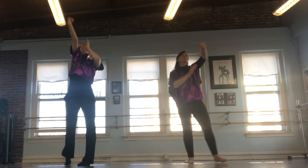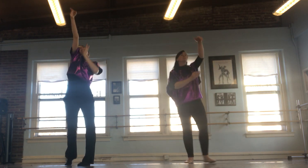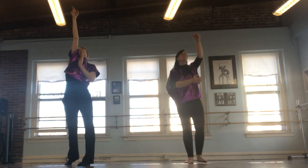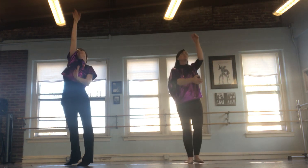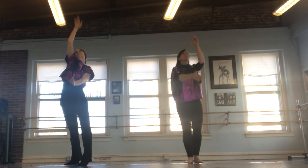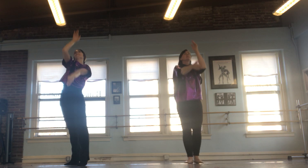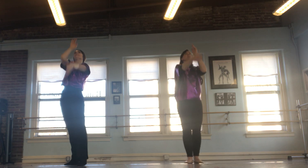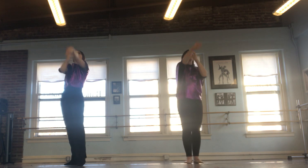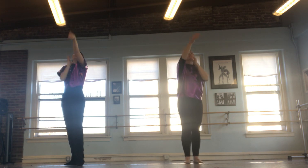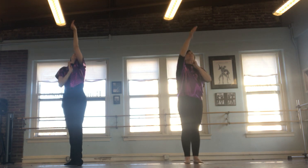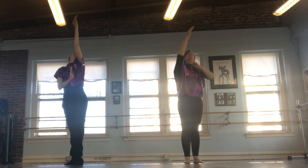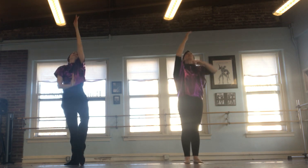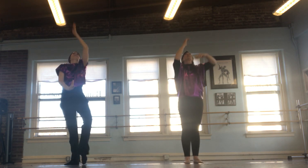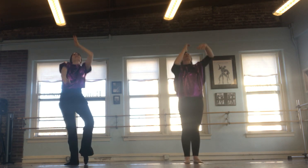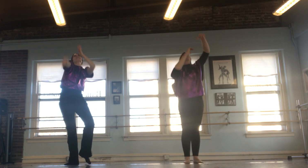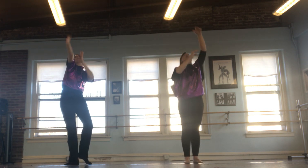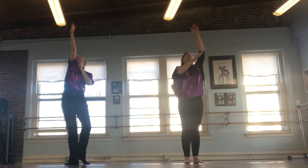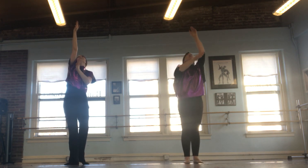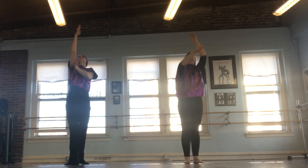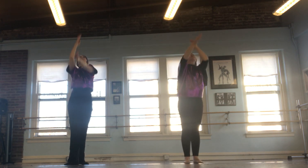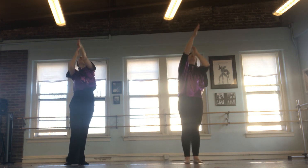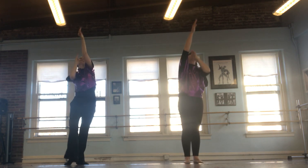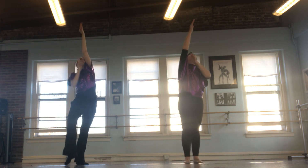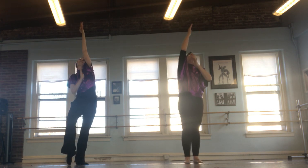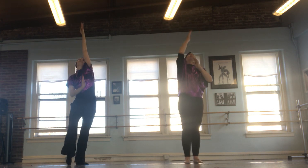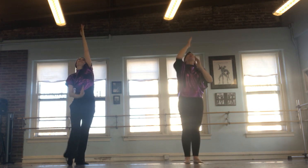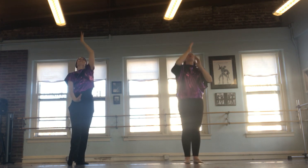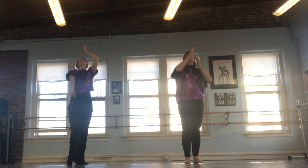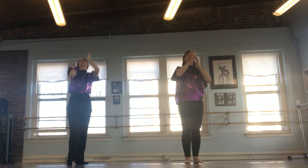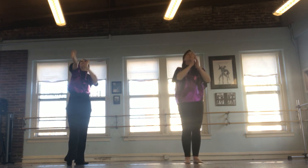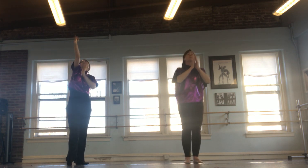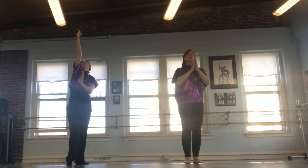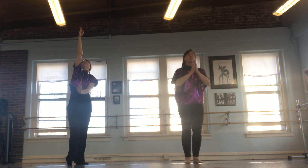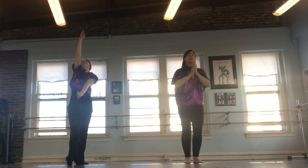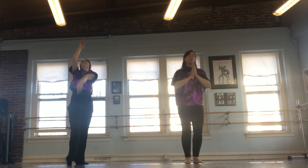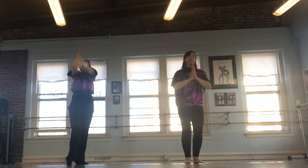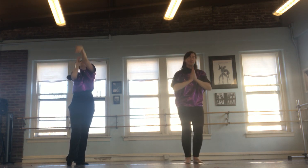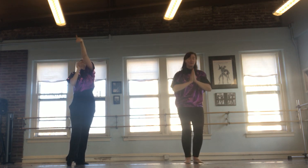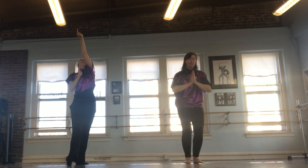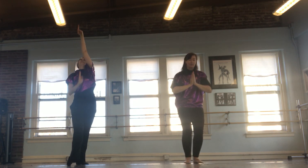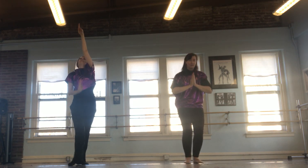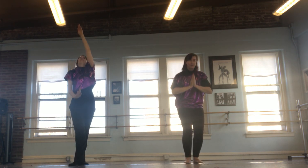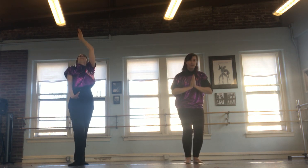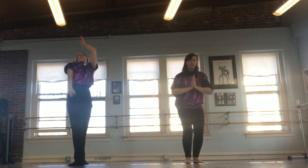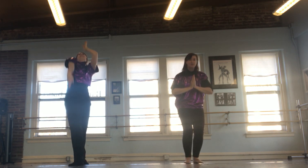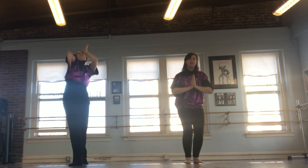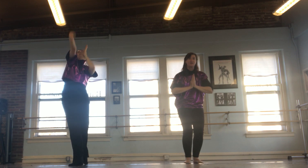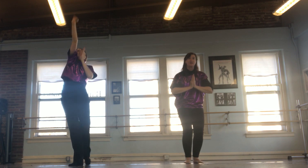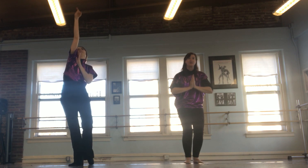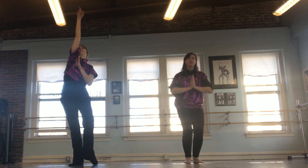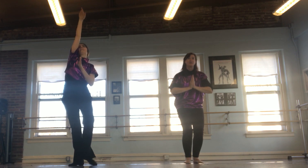stand here.